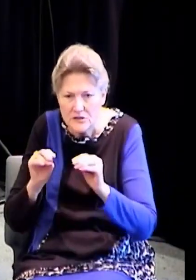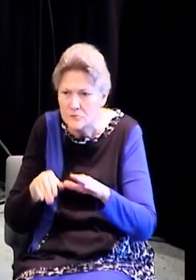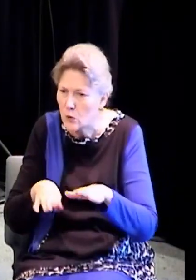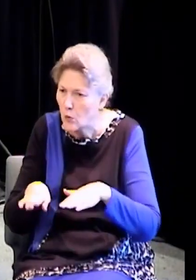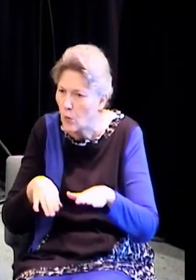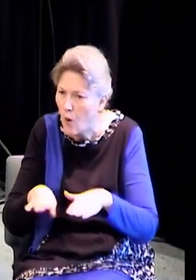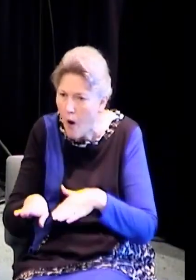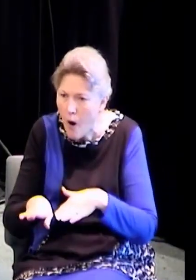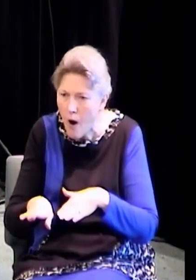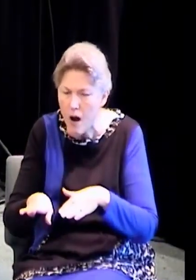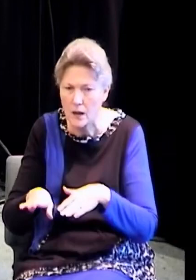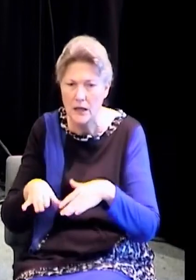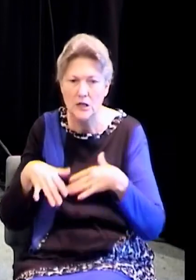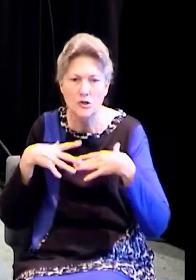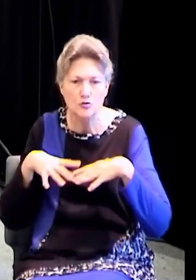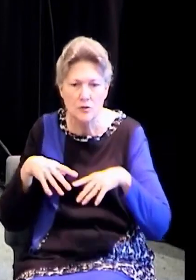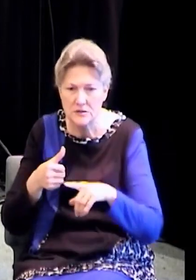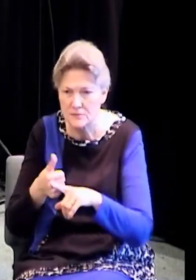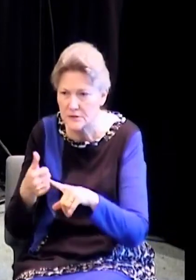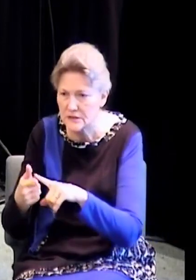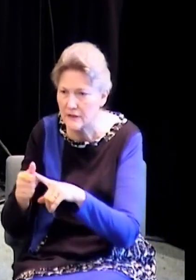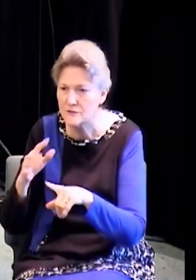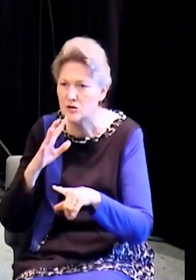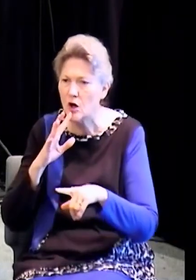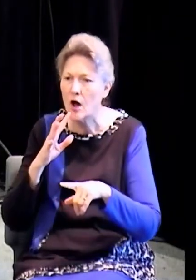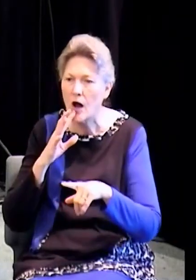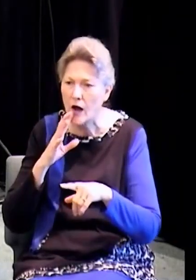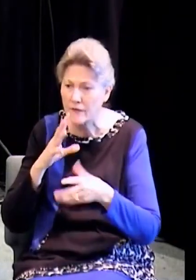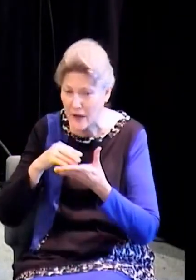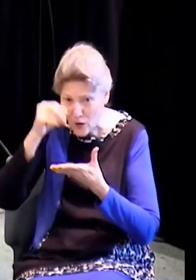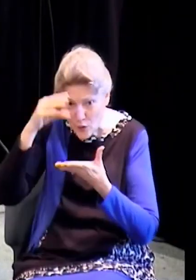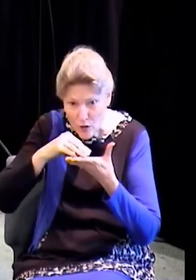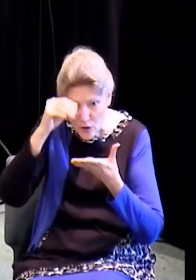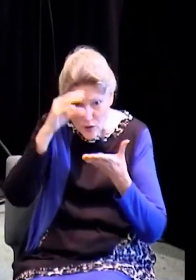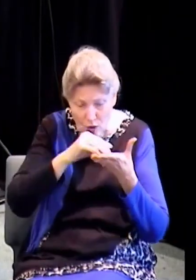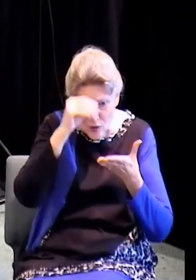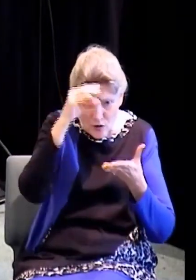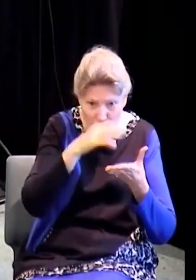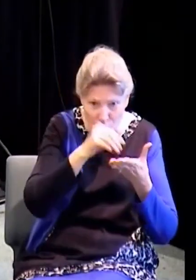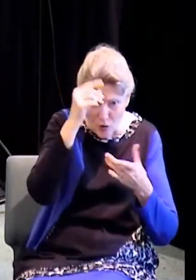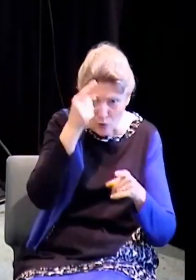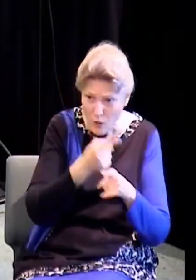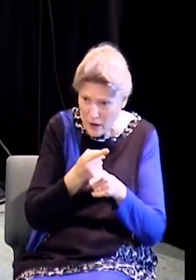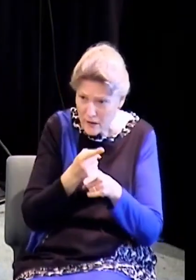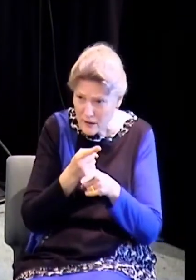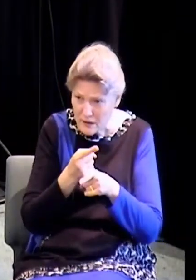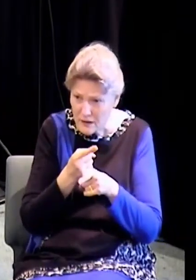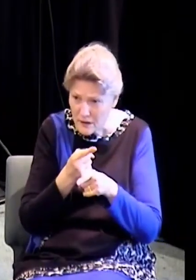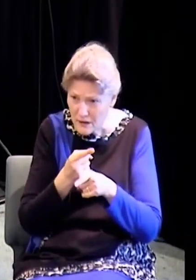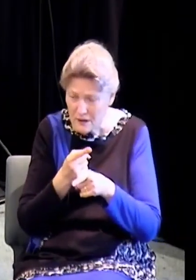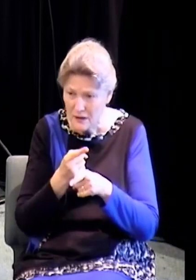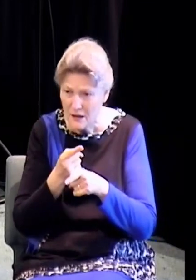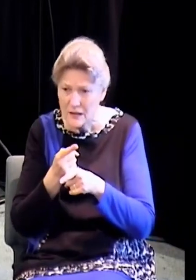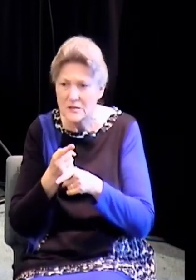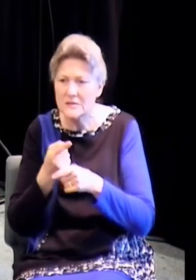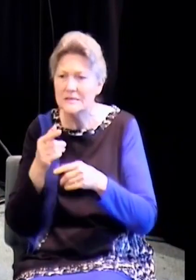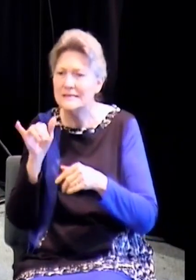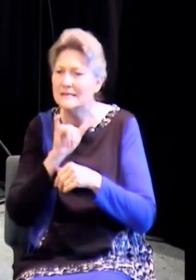They're learning how to talk differently. They're learning how to breathe differently. They're learning how to function, what's important to our lives and they're